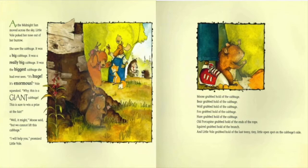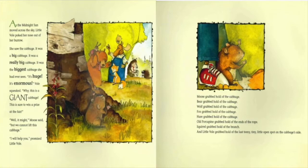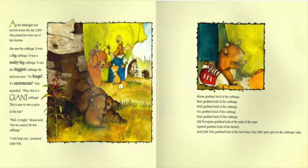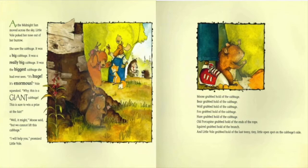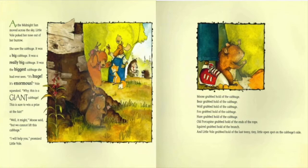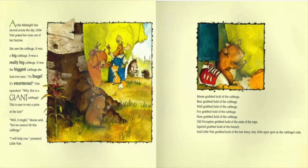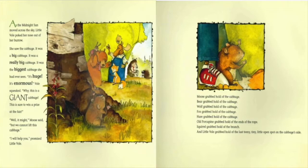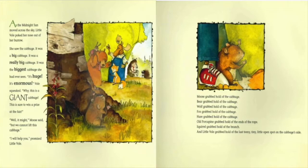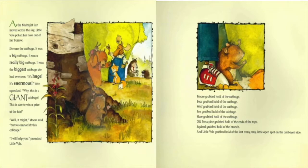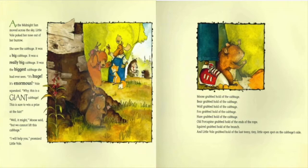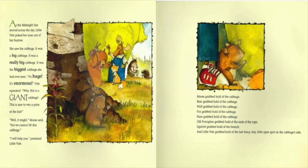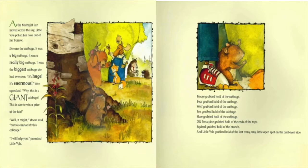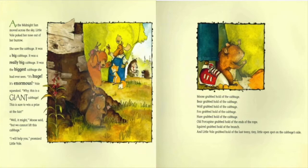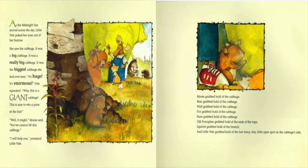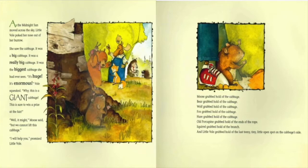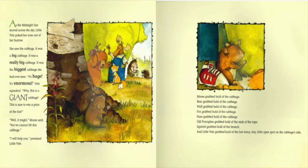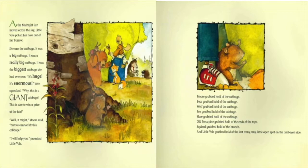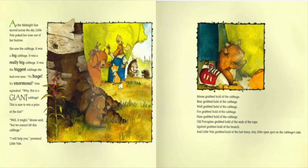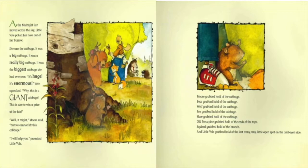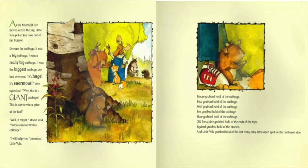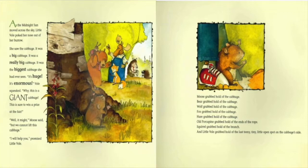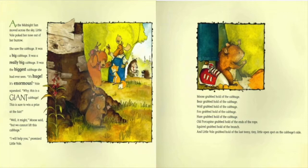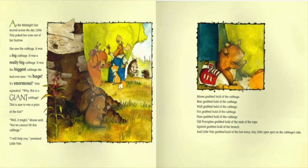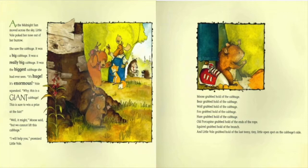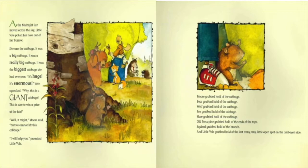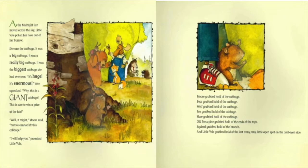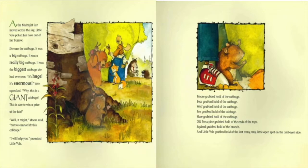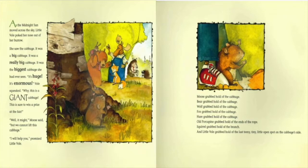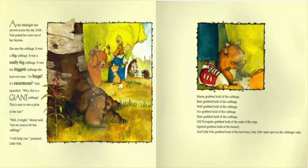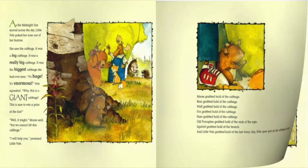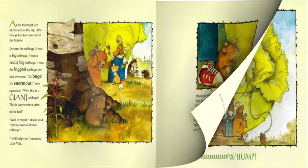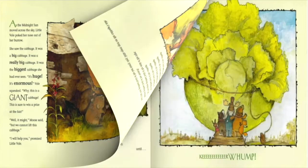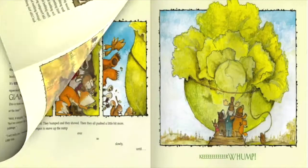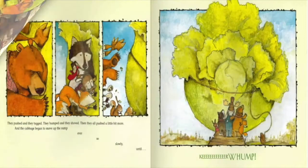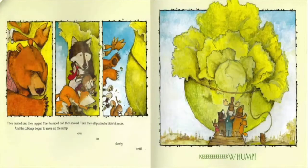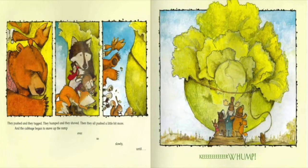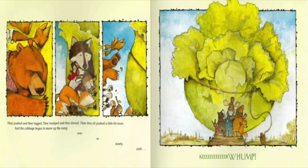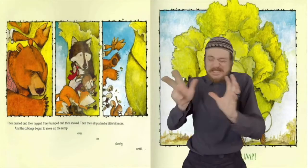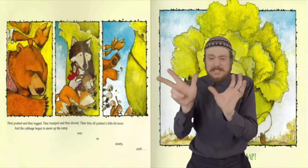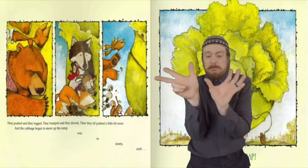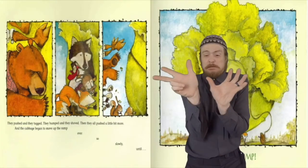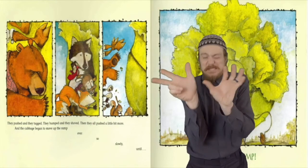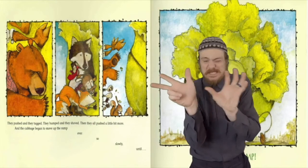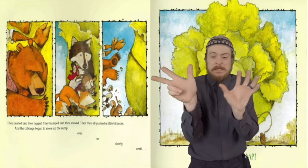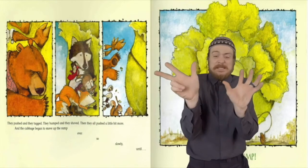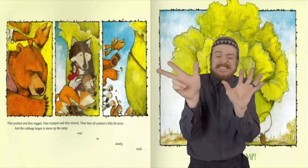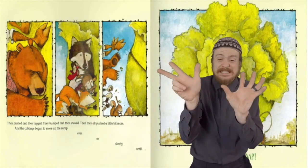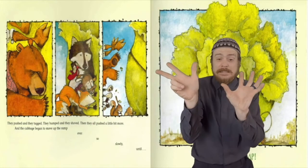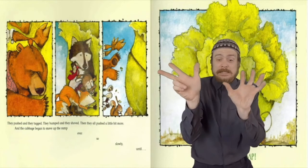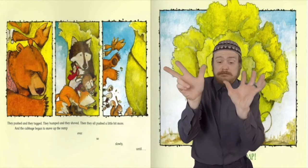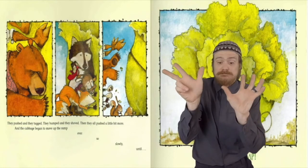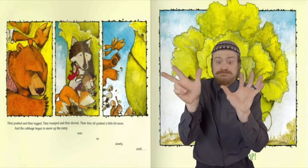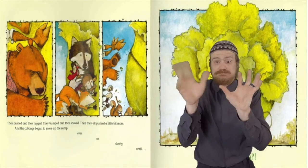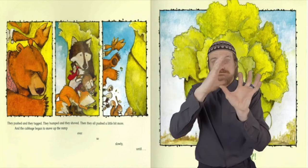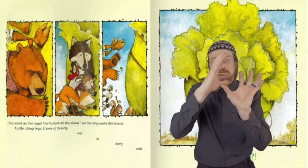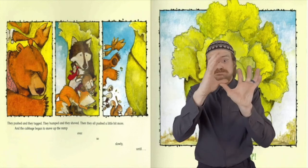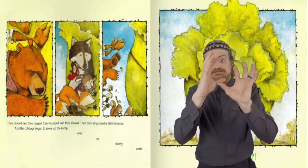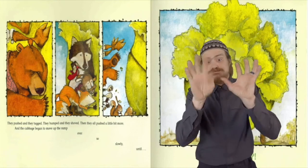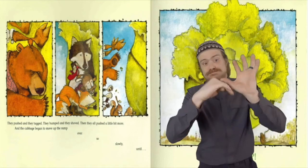teeny tiny little open spot on the cabbage side. They pushed and they tugged. They bumped and they shoved. Then